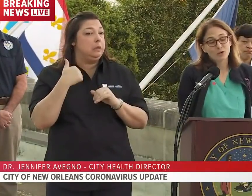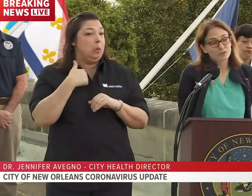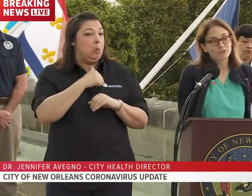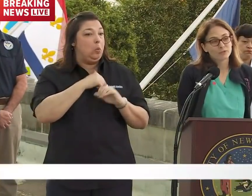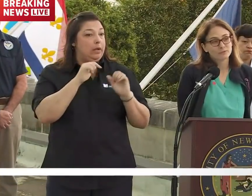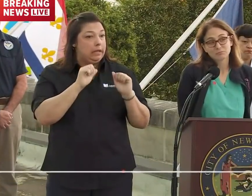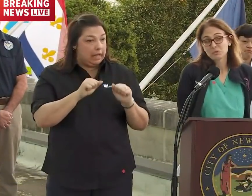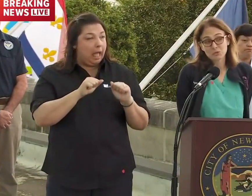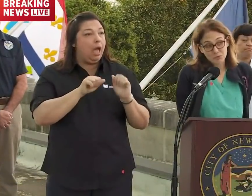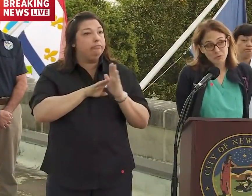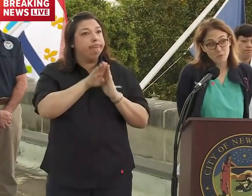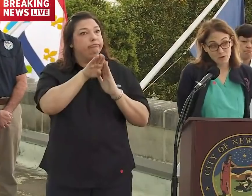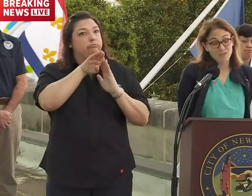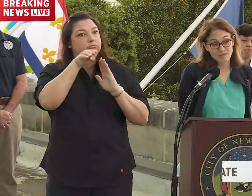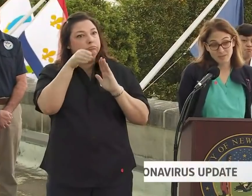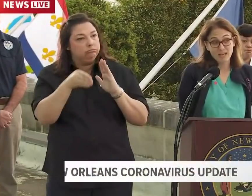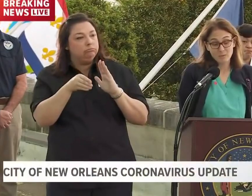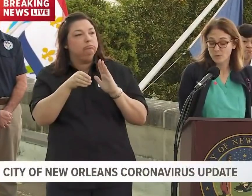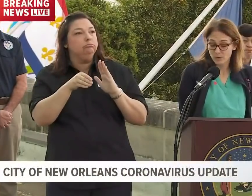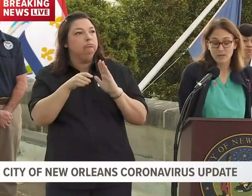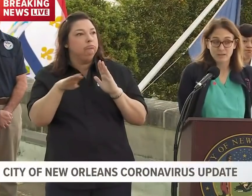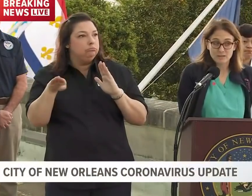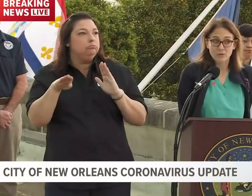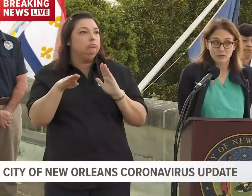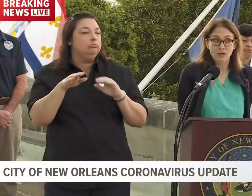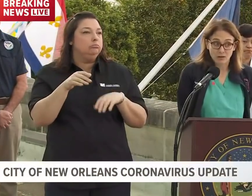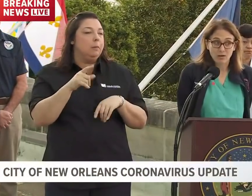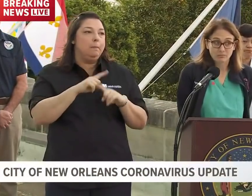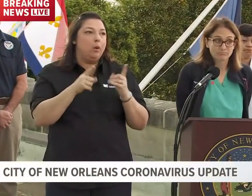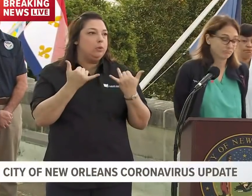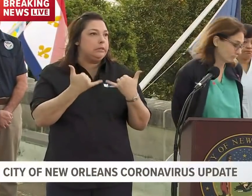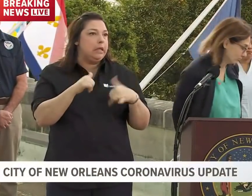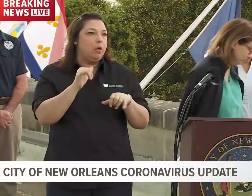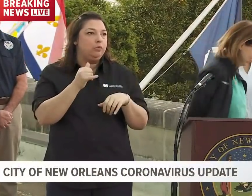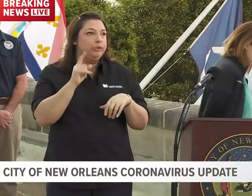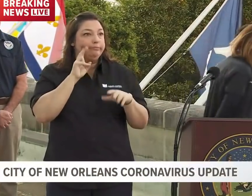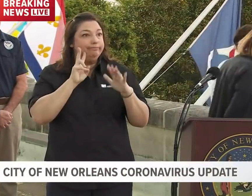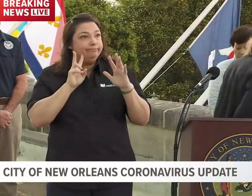can curve sooner than we think. But we're in this for the long haul.